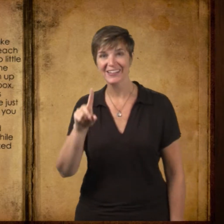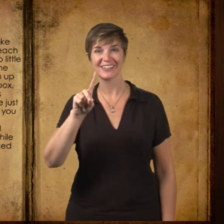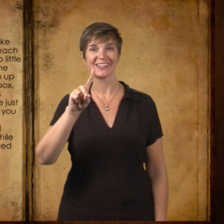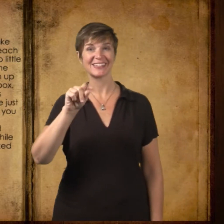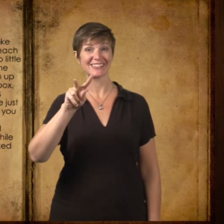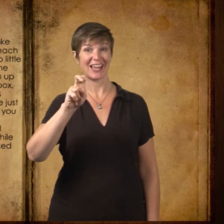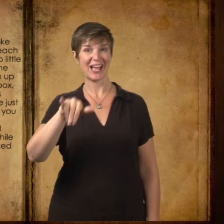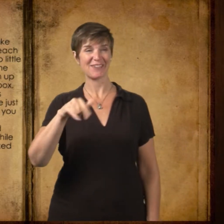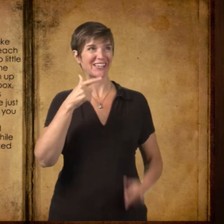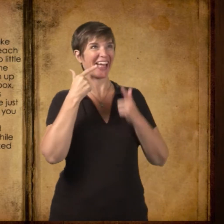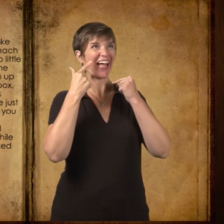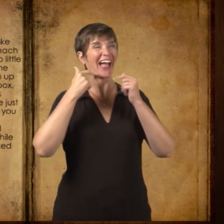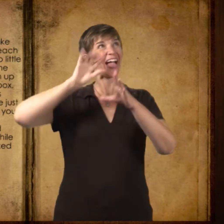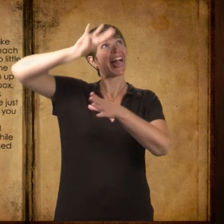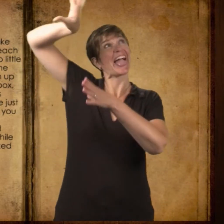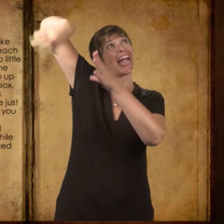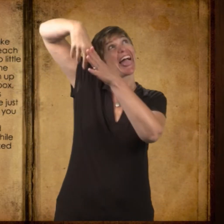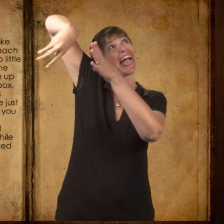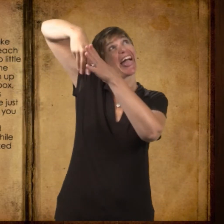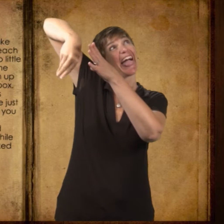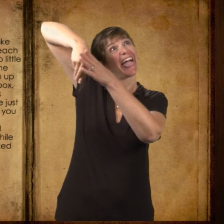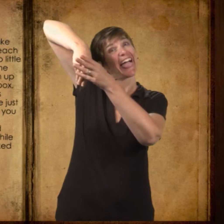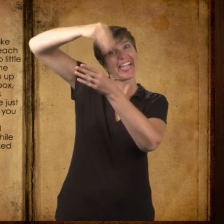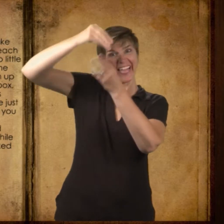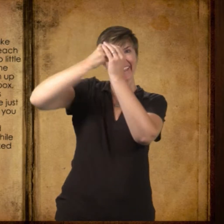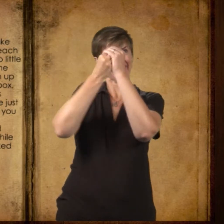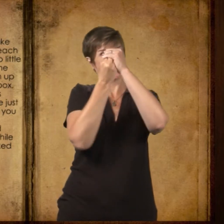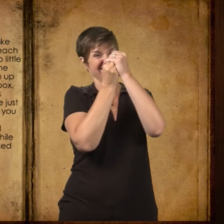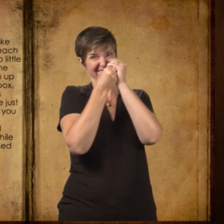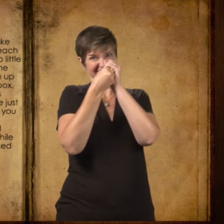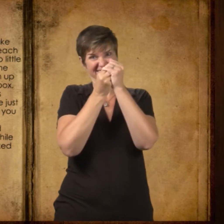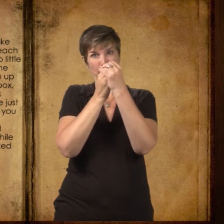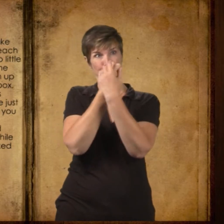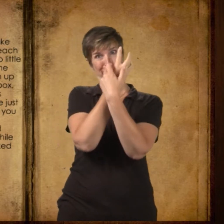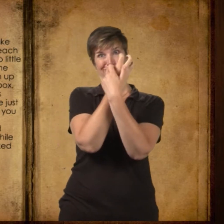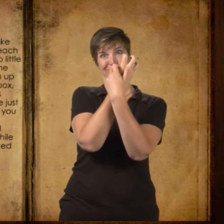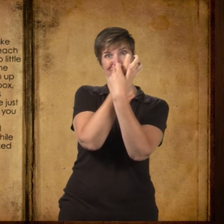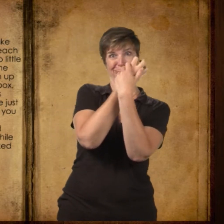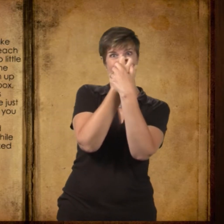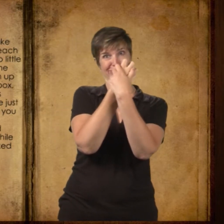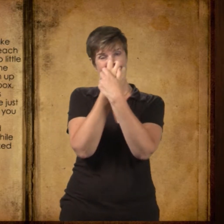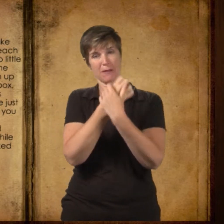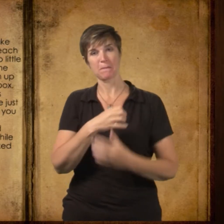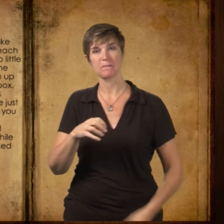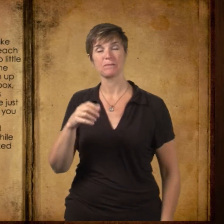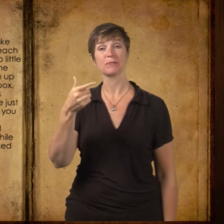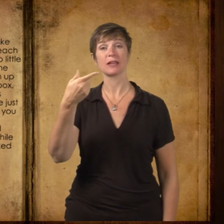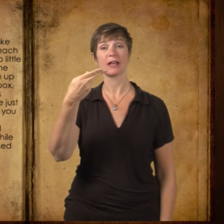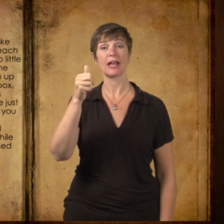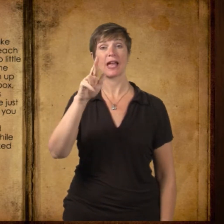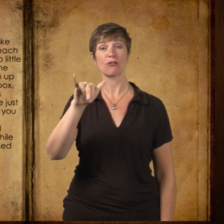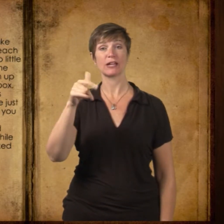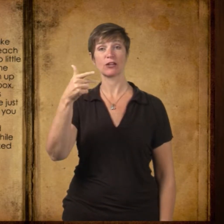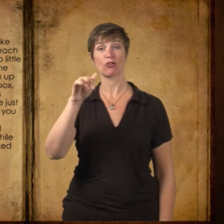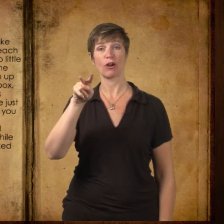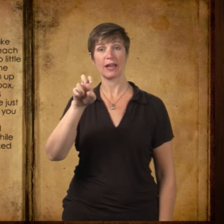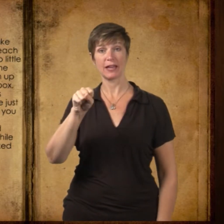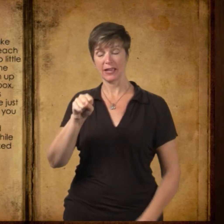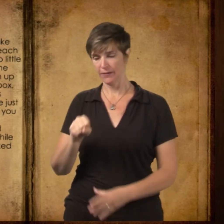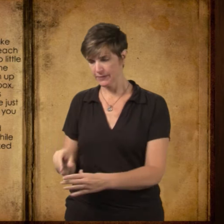Davy put his hand into the box and laughed. Take just one paper, Mr. Summers said. Harry, you hold it for him. Mr. Graves took the